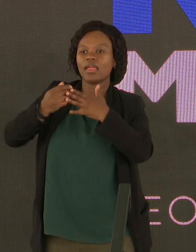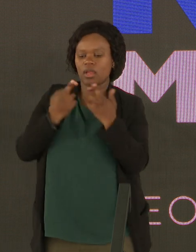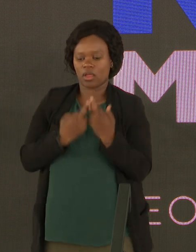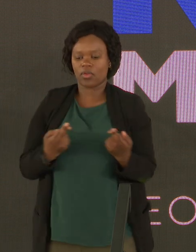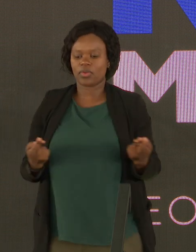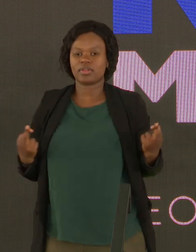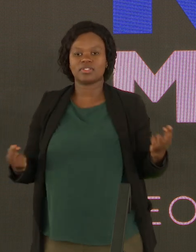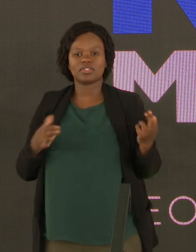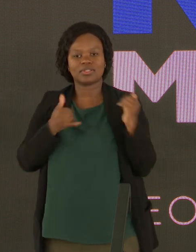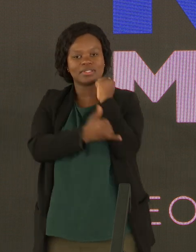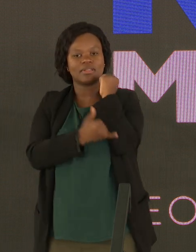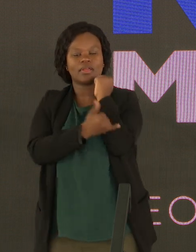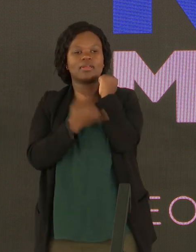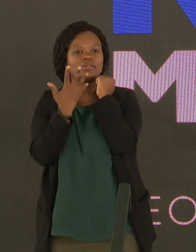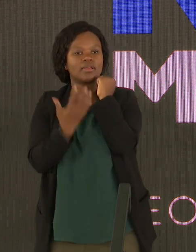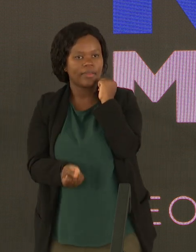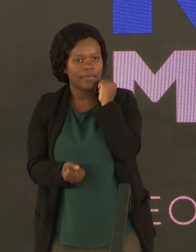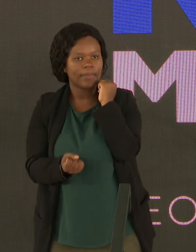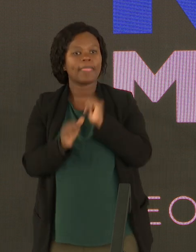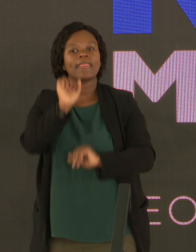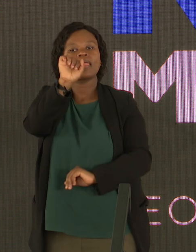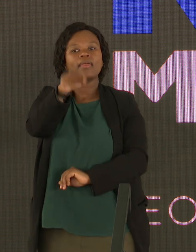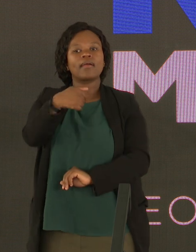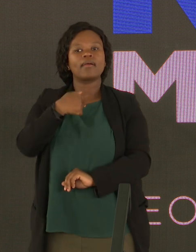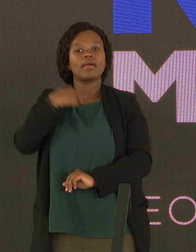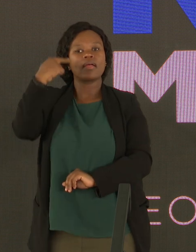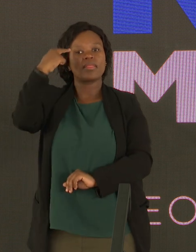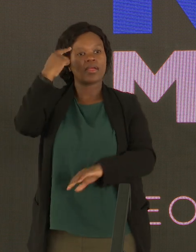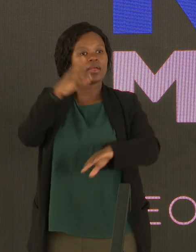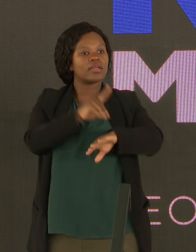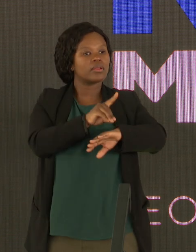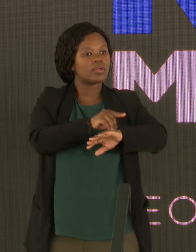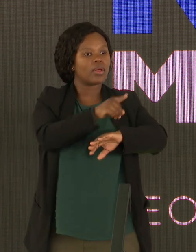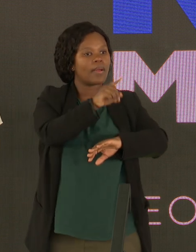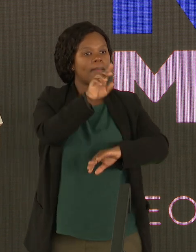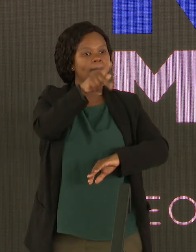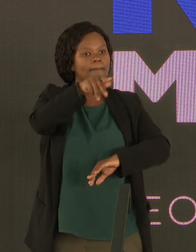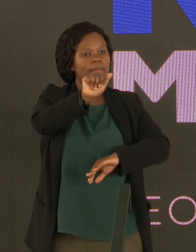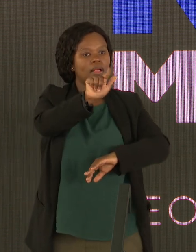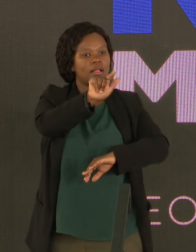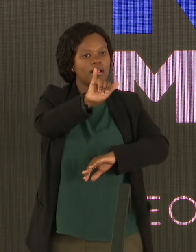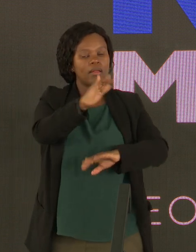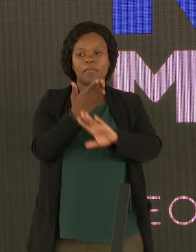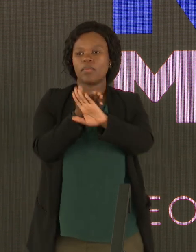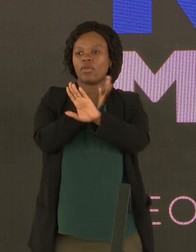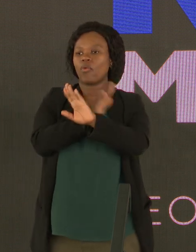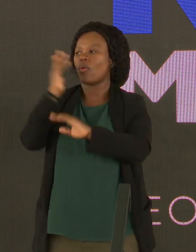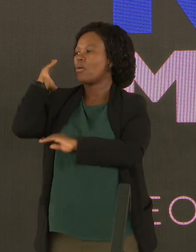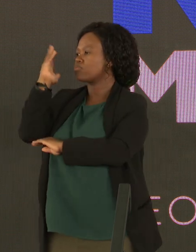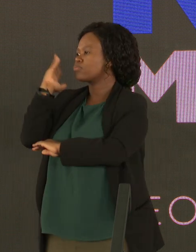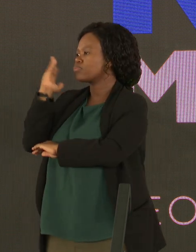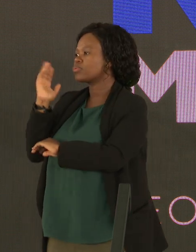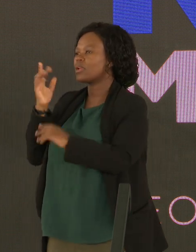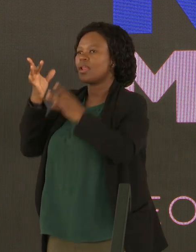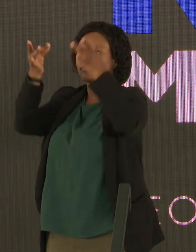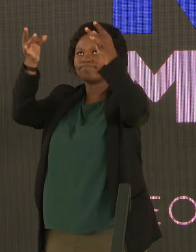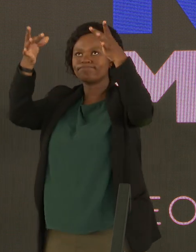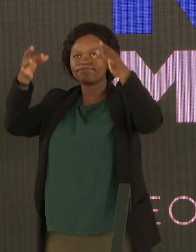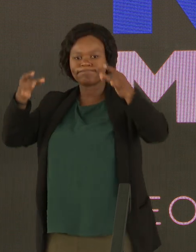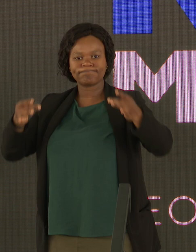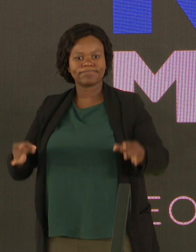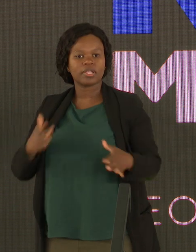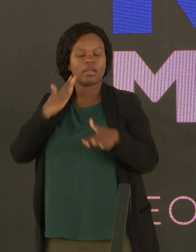has to offer? Indeed, I think Dr. Bali Lehotla and other speakers before me came and pointed out the statistics of